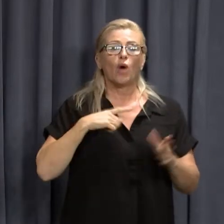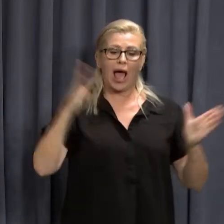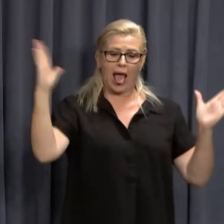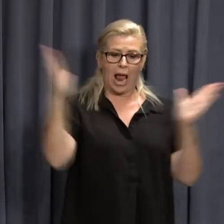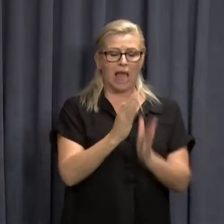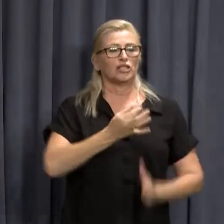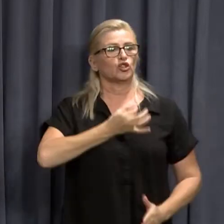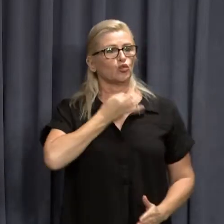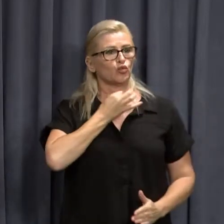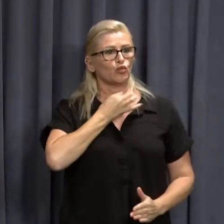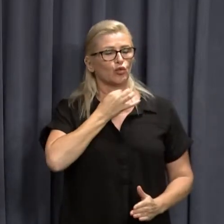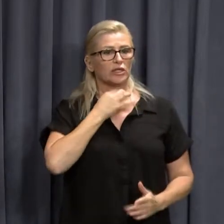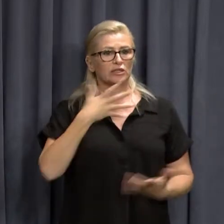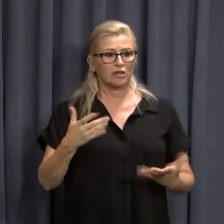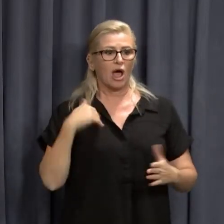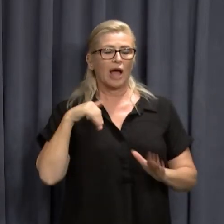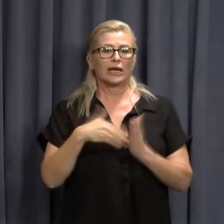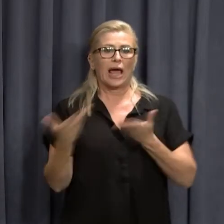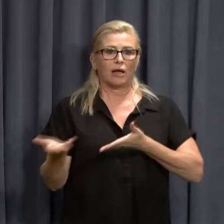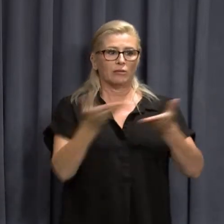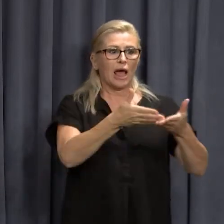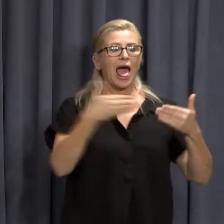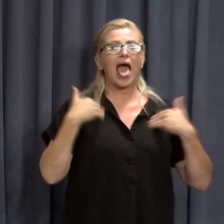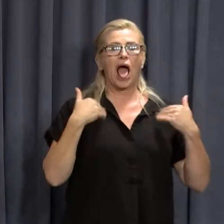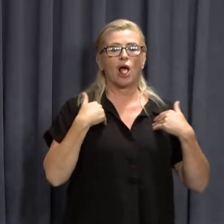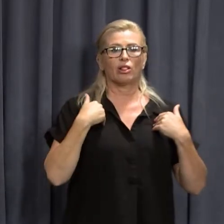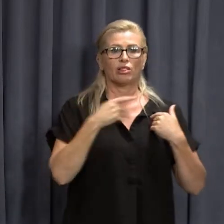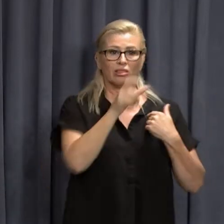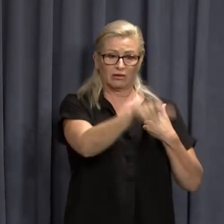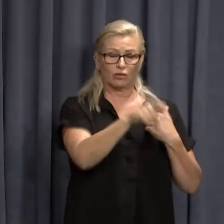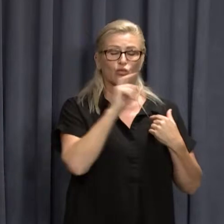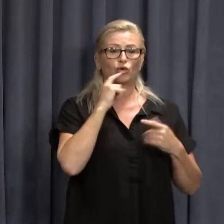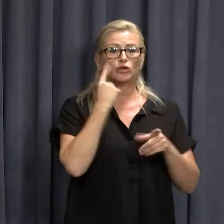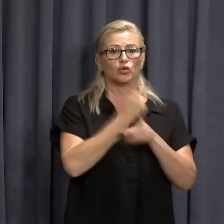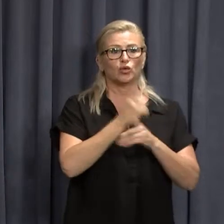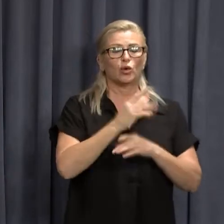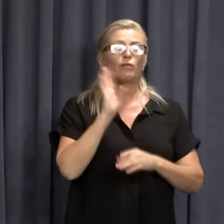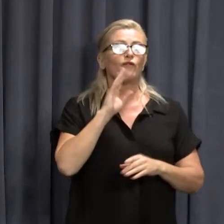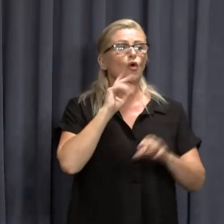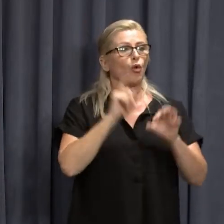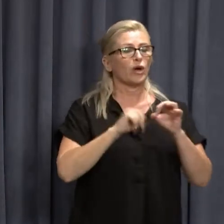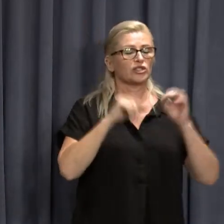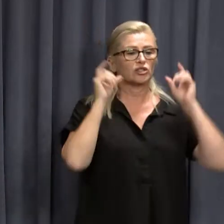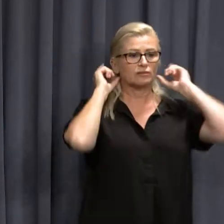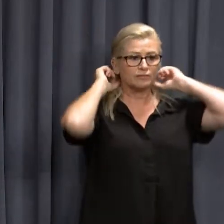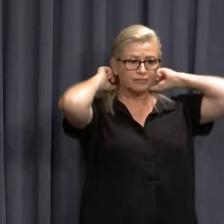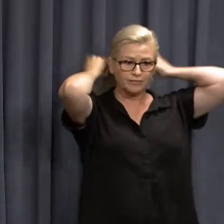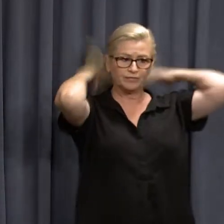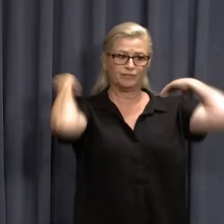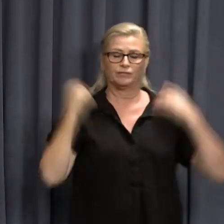risk. I'll now hand over to the Health Minister before taking your questions. Thank you.